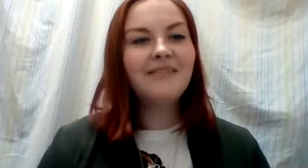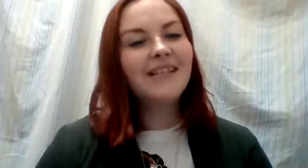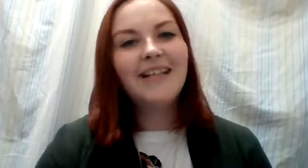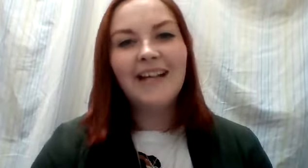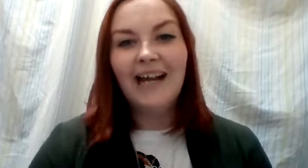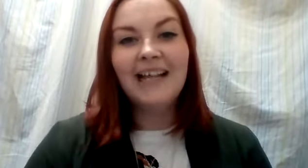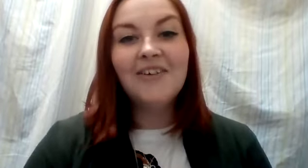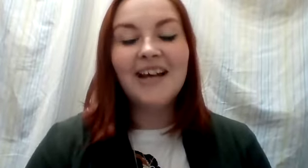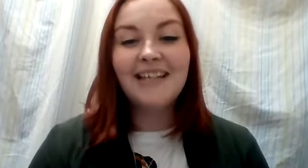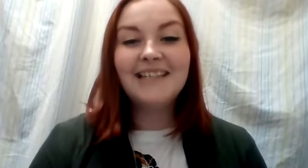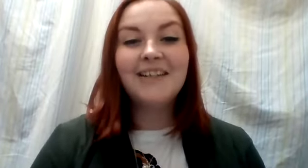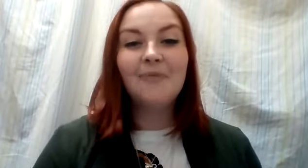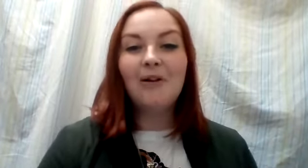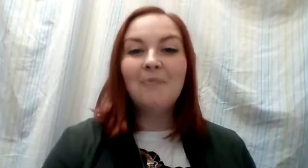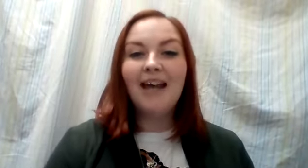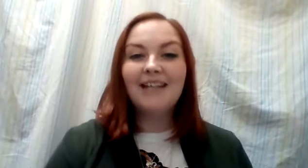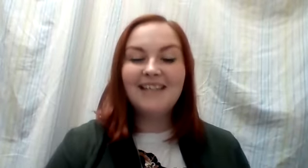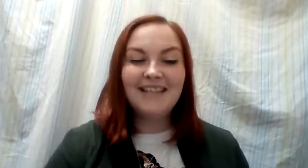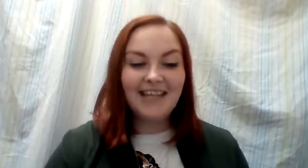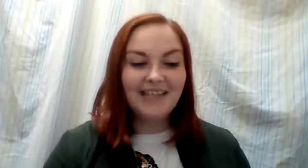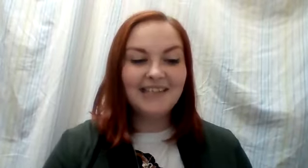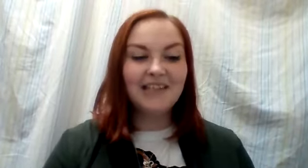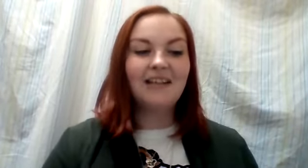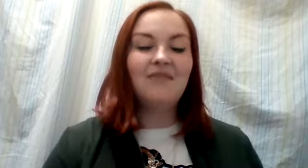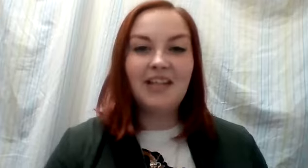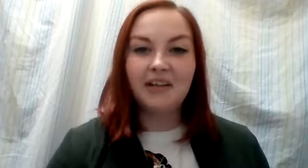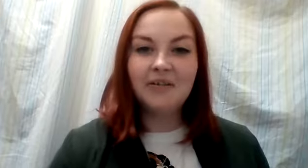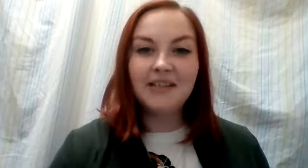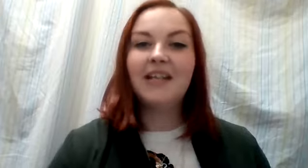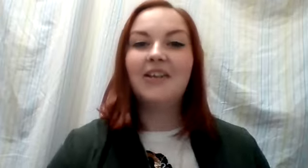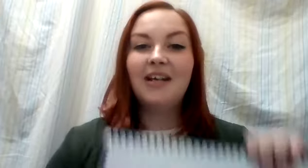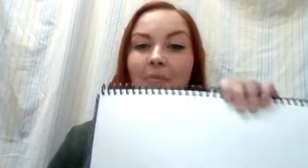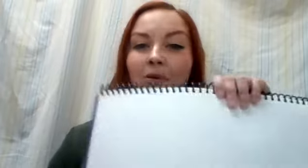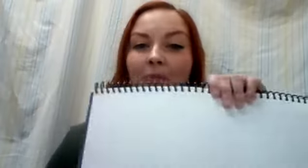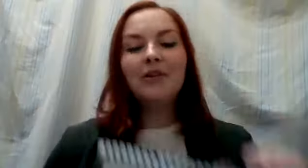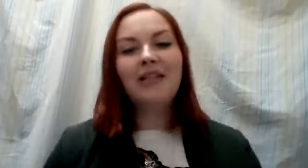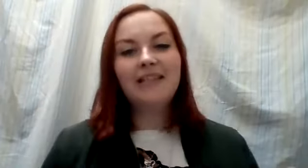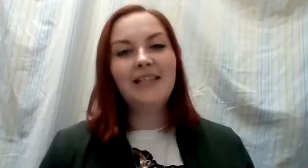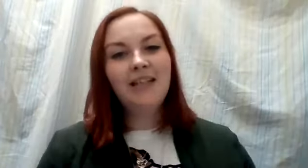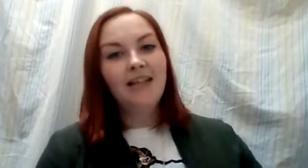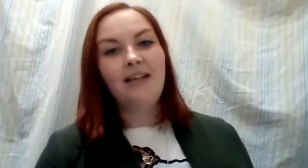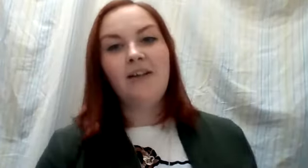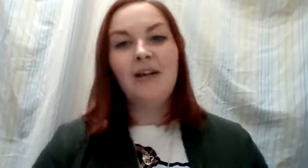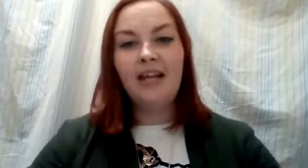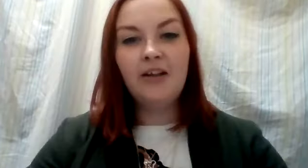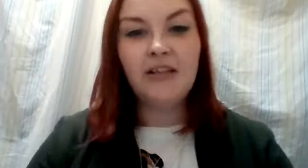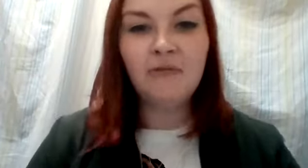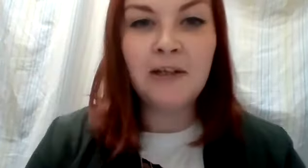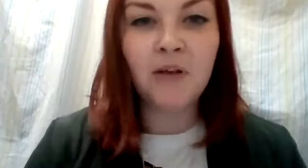Hello, guys. Welcome back. Today's video is another Purple Book lesson, another Hagerty phonemic